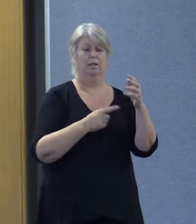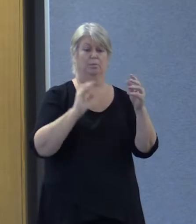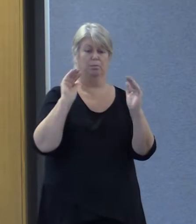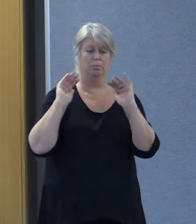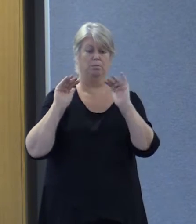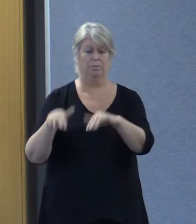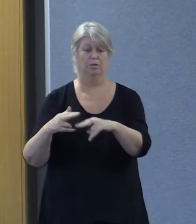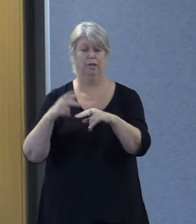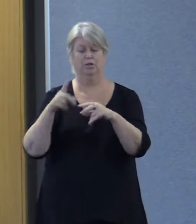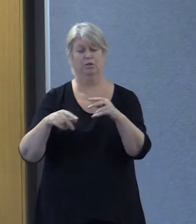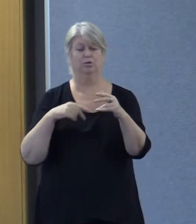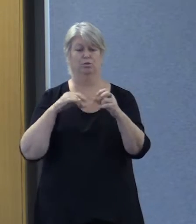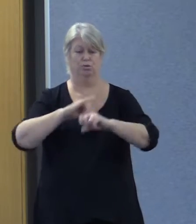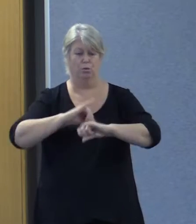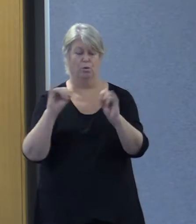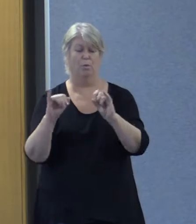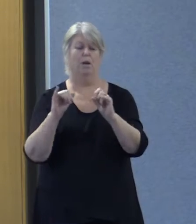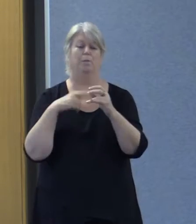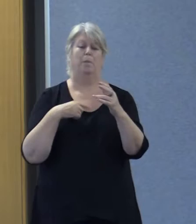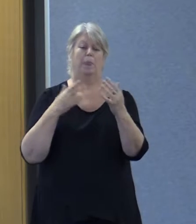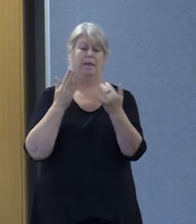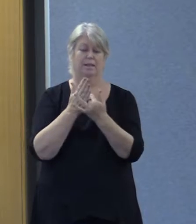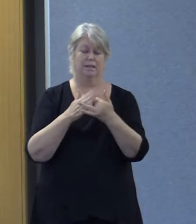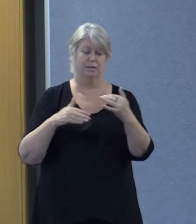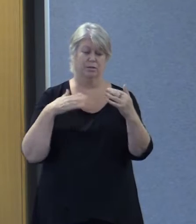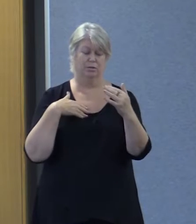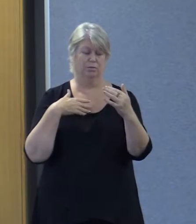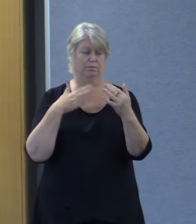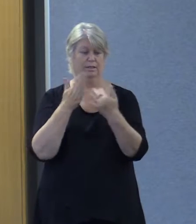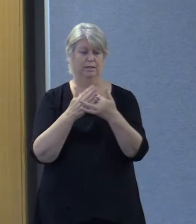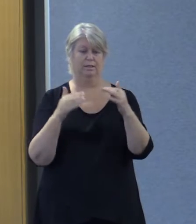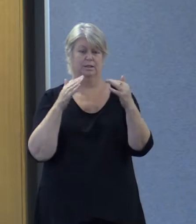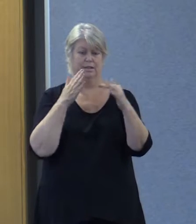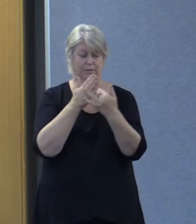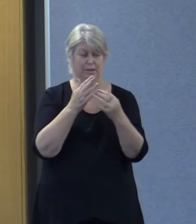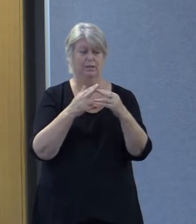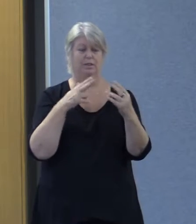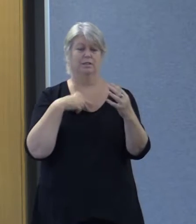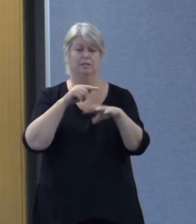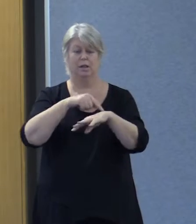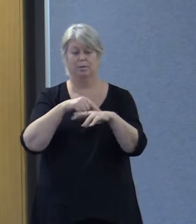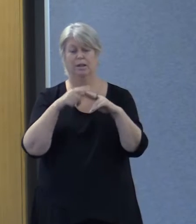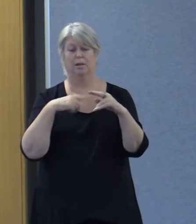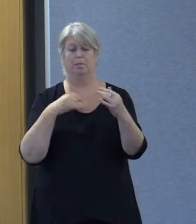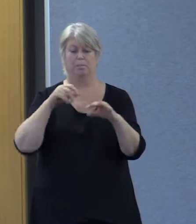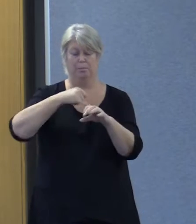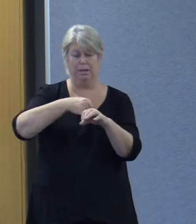barriers to diagnosis, access to timely interventions, timely medical treatment, counselling,